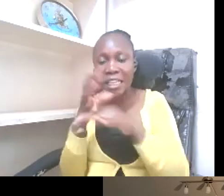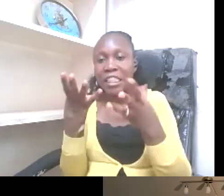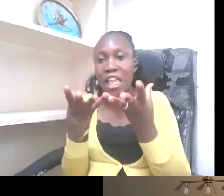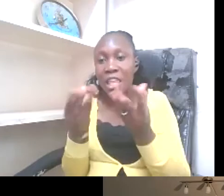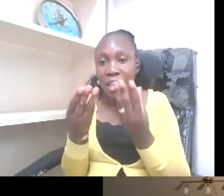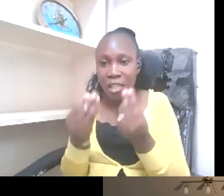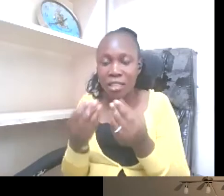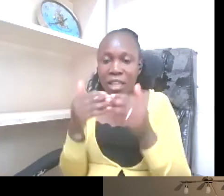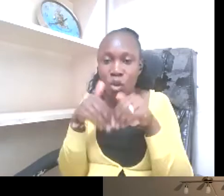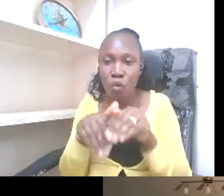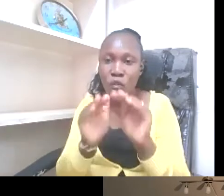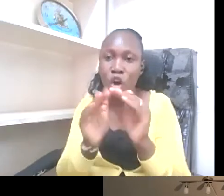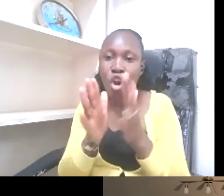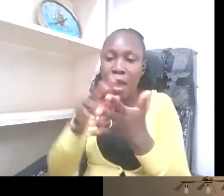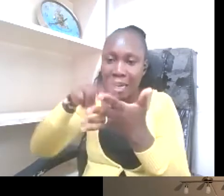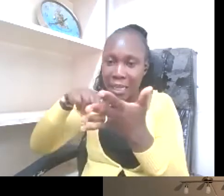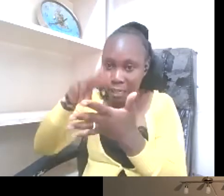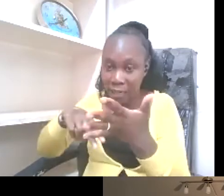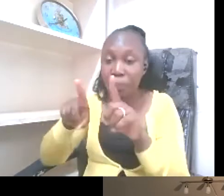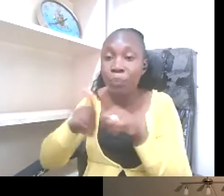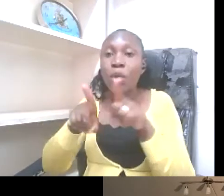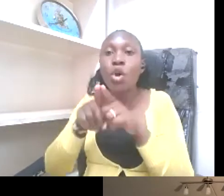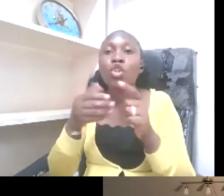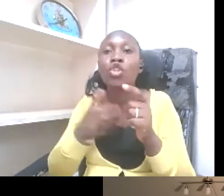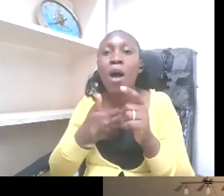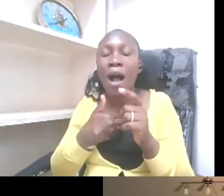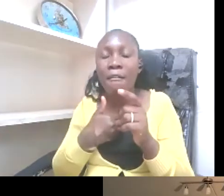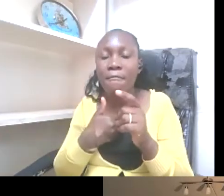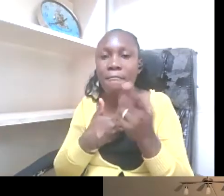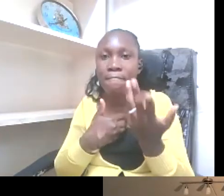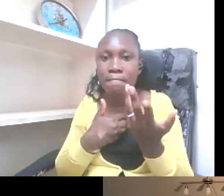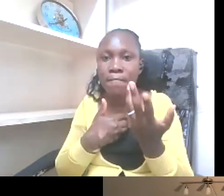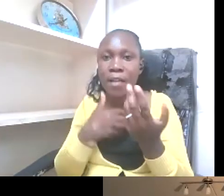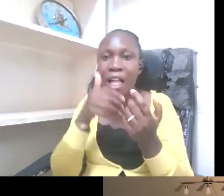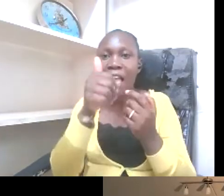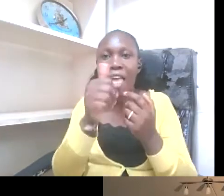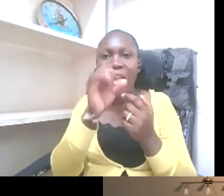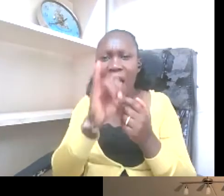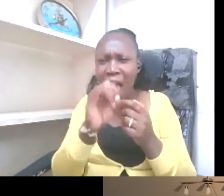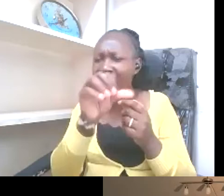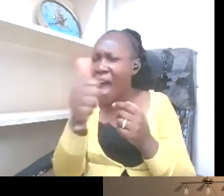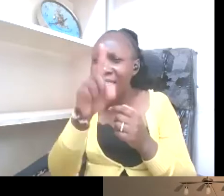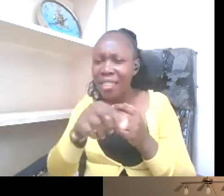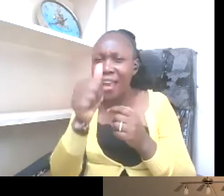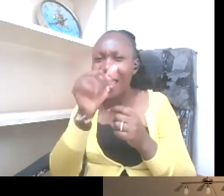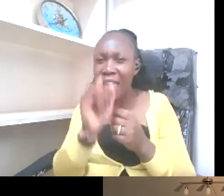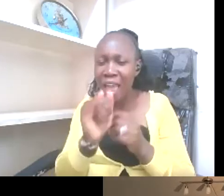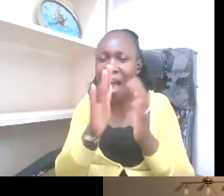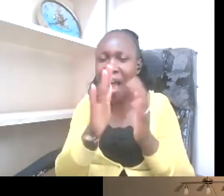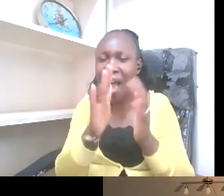and read. Then we also have, aside from AI technology and sign language interpreters, we have deaf